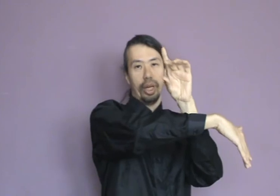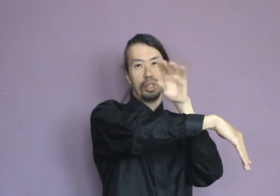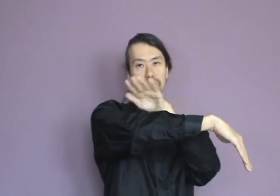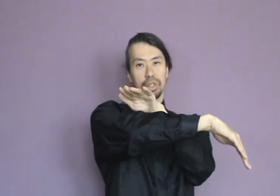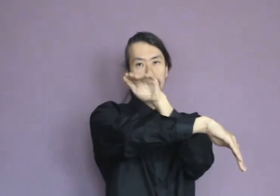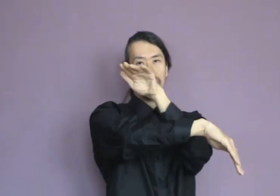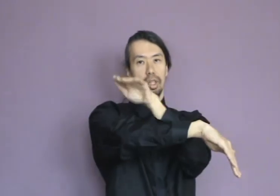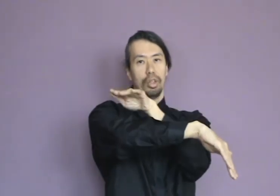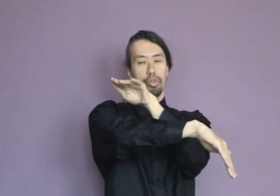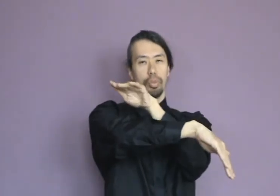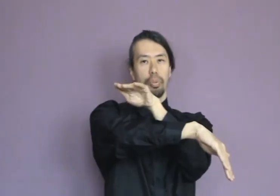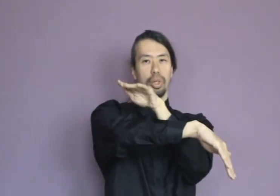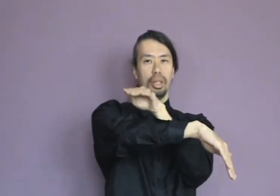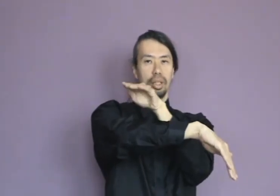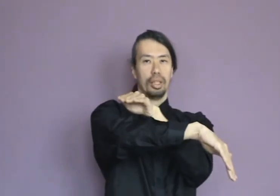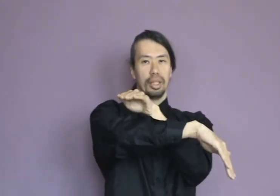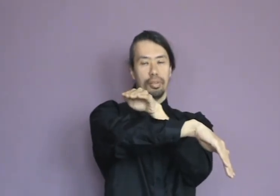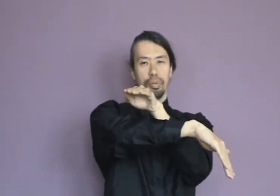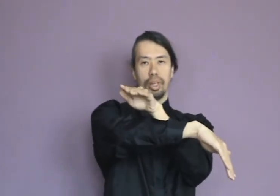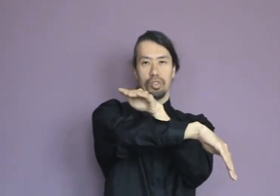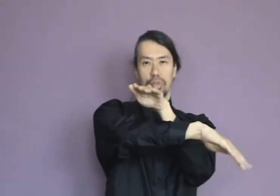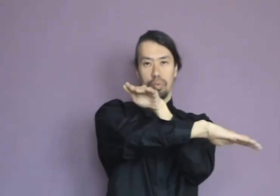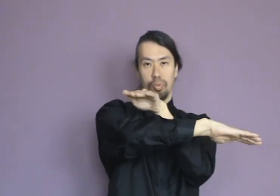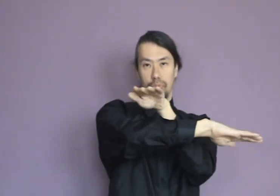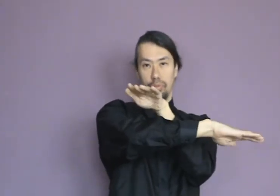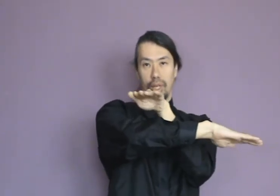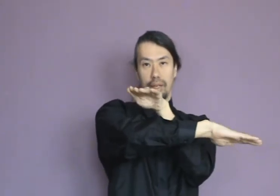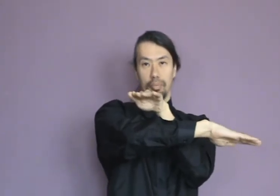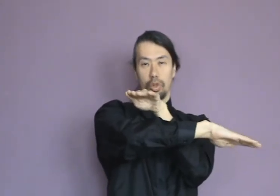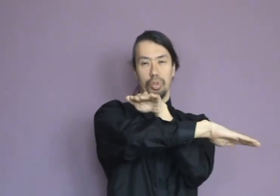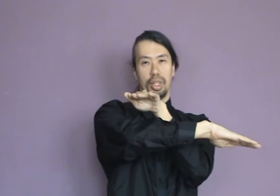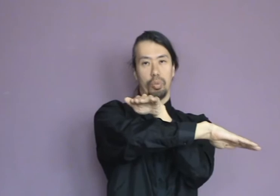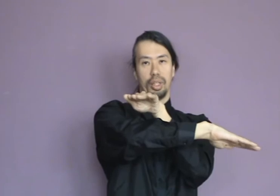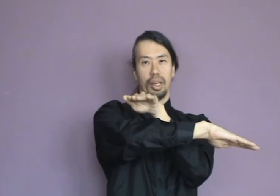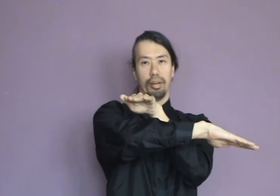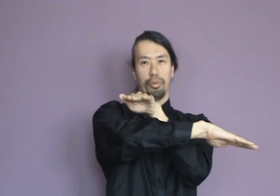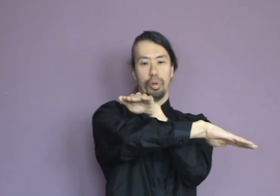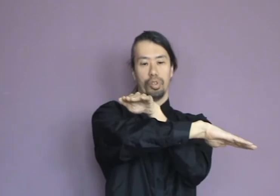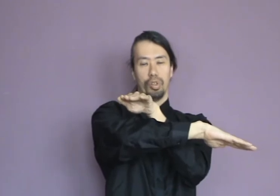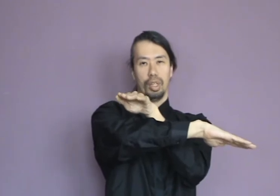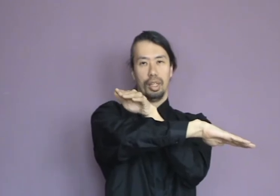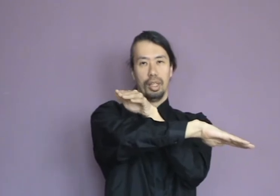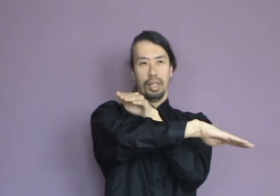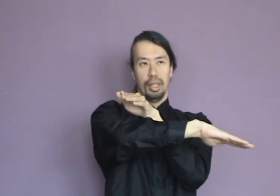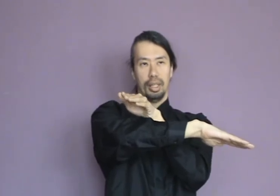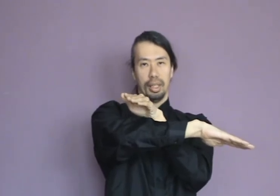inches from the body. It gives the best, yeah, contact with the life force. And then,